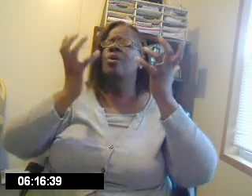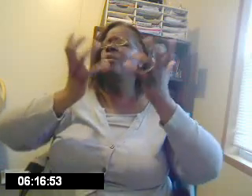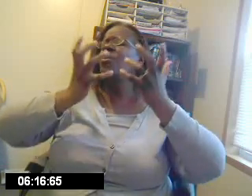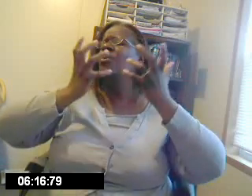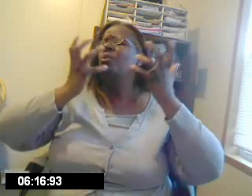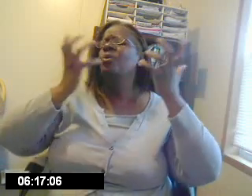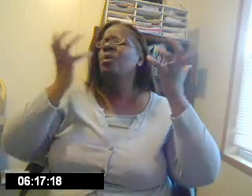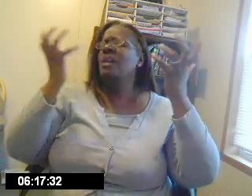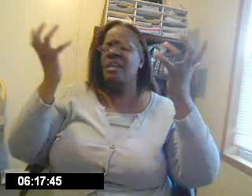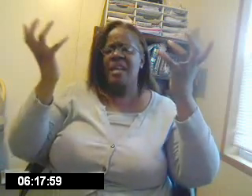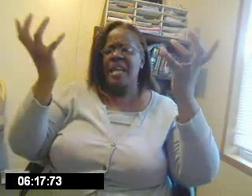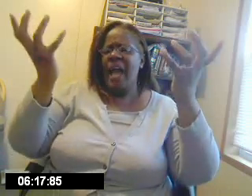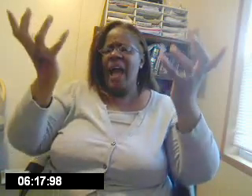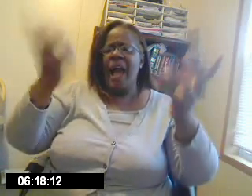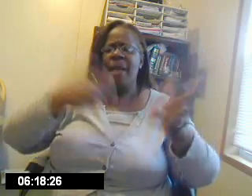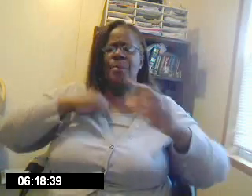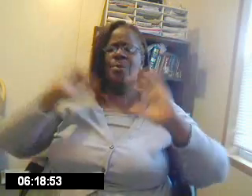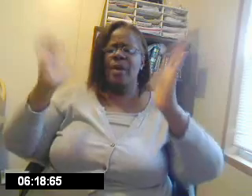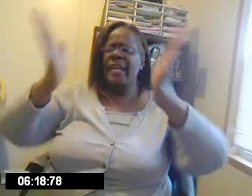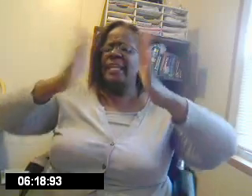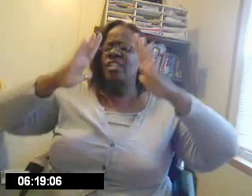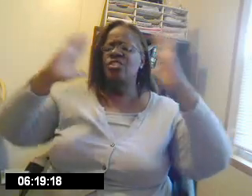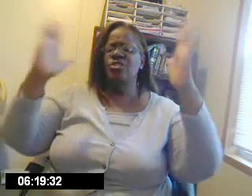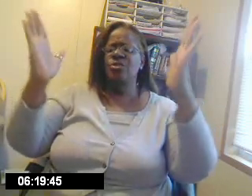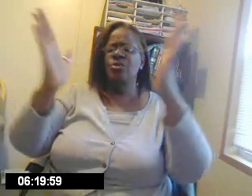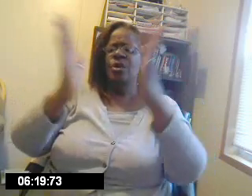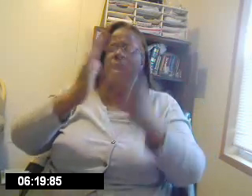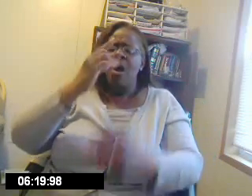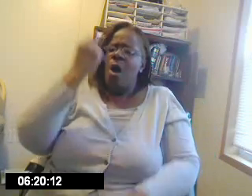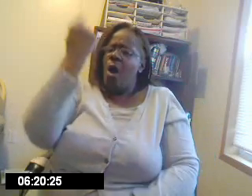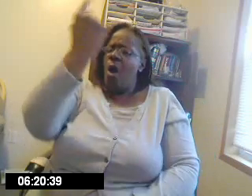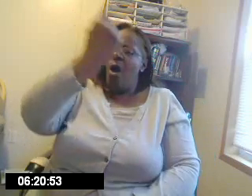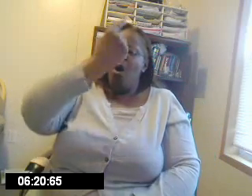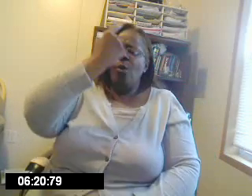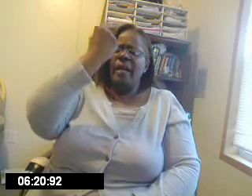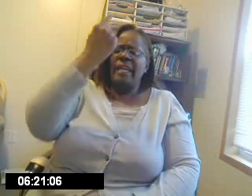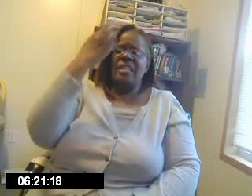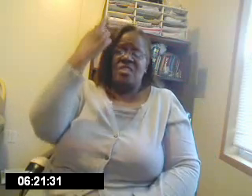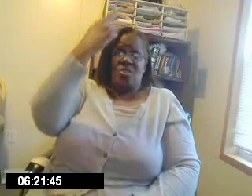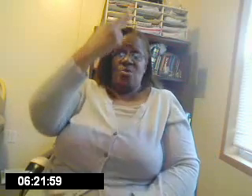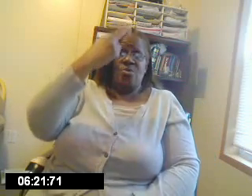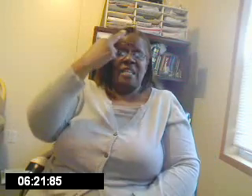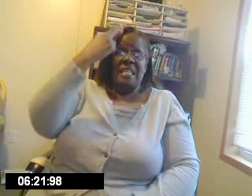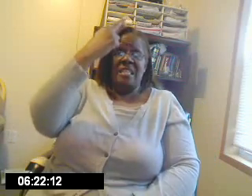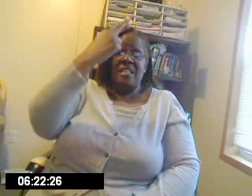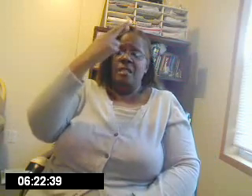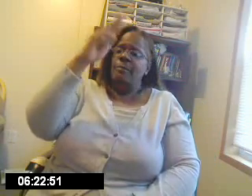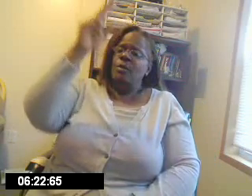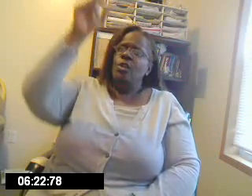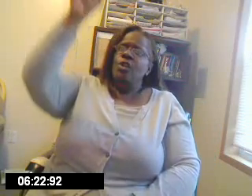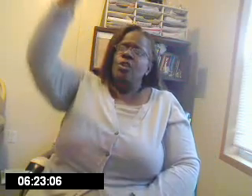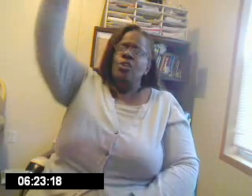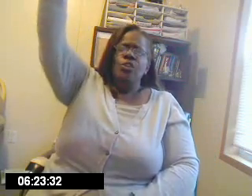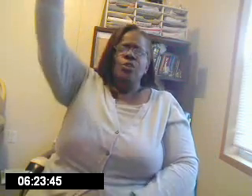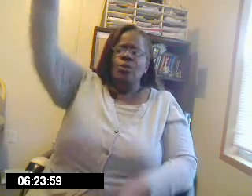Ooh. Ooh. I praise you. Always. Reason. You.